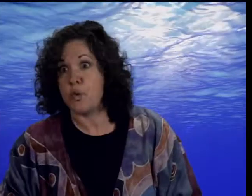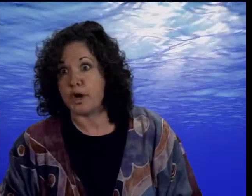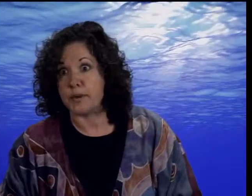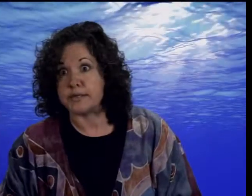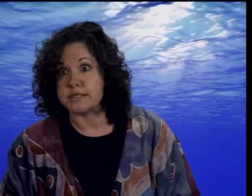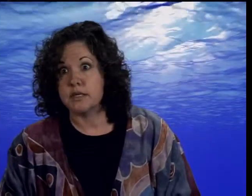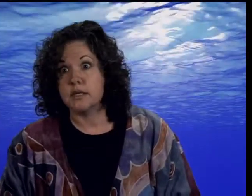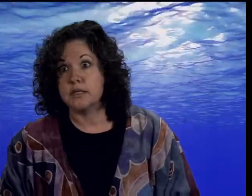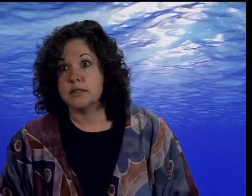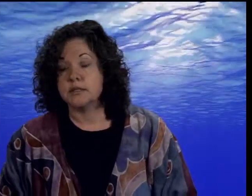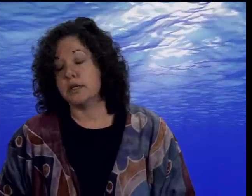water bugs.